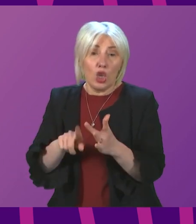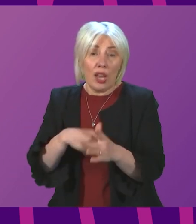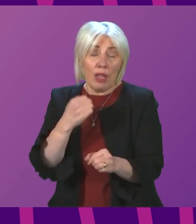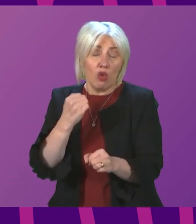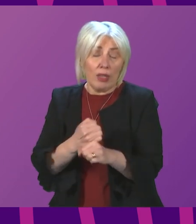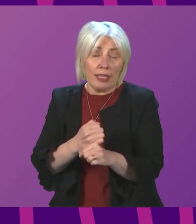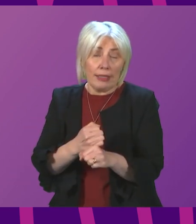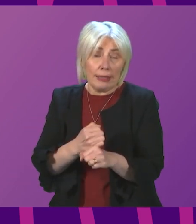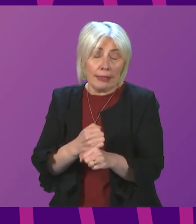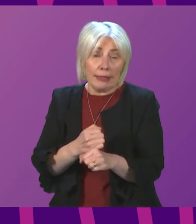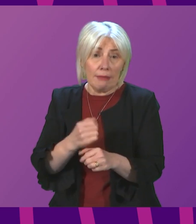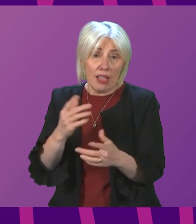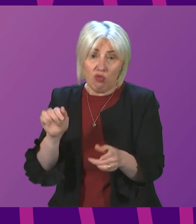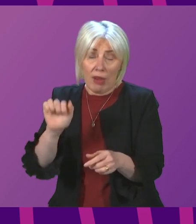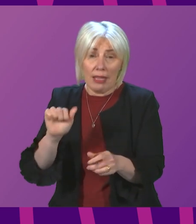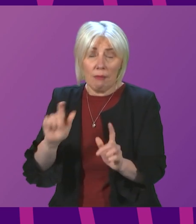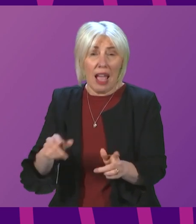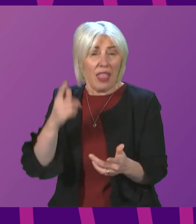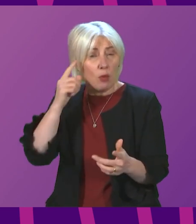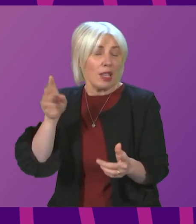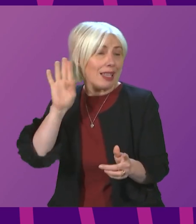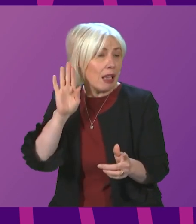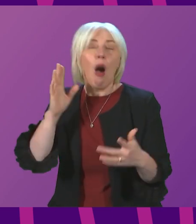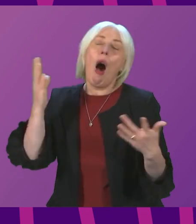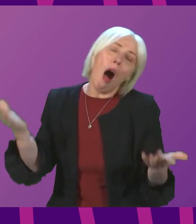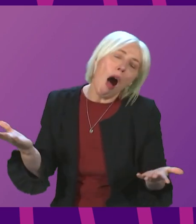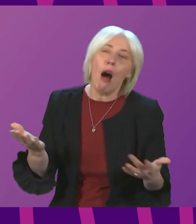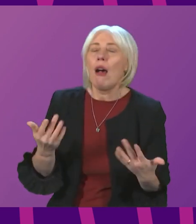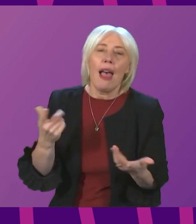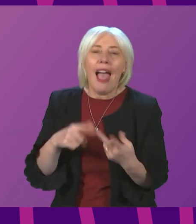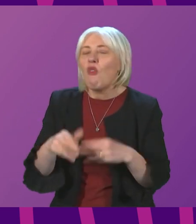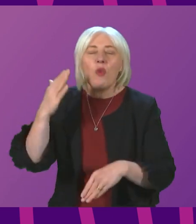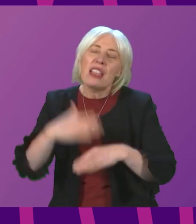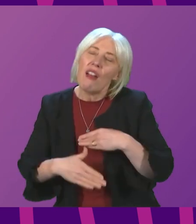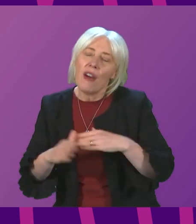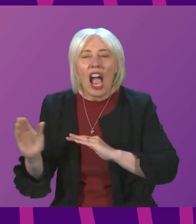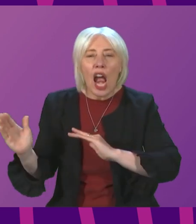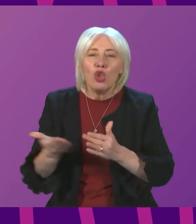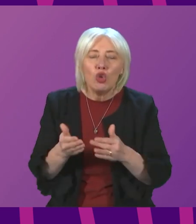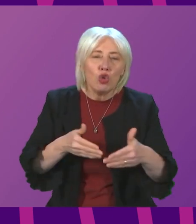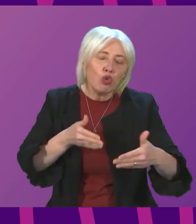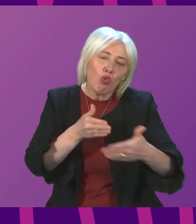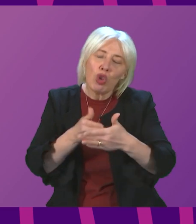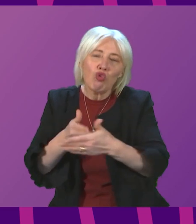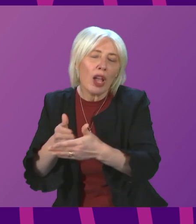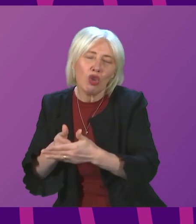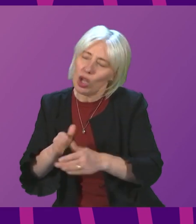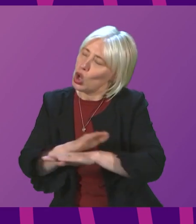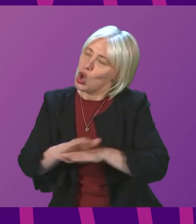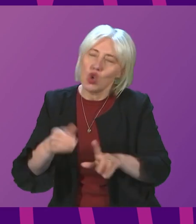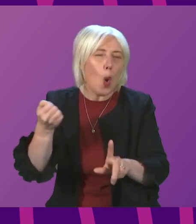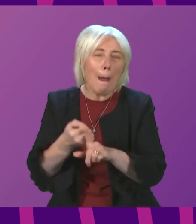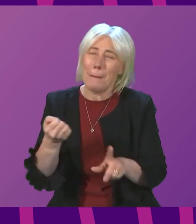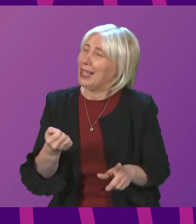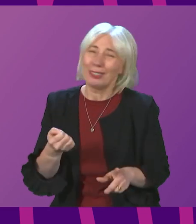forward here, but I think the fallacy we often hear is that if we just hadn't introduced these restrictions, then somehow there would have been no impacts. Without